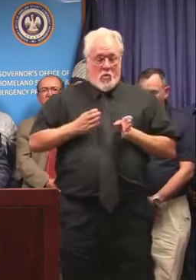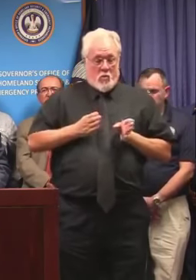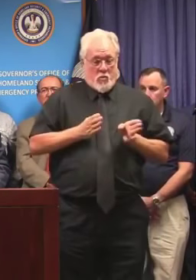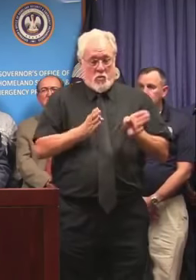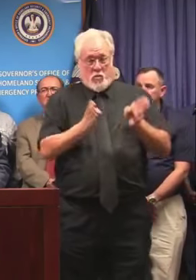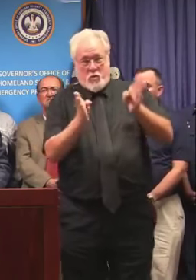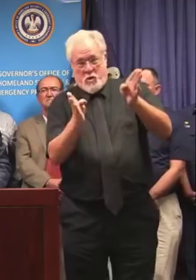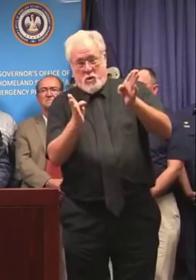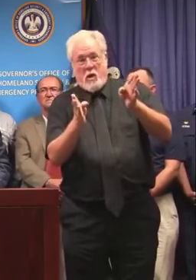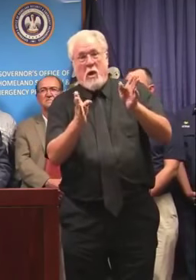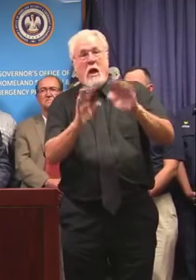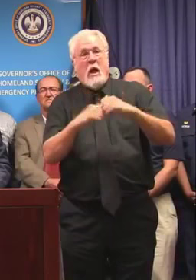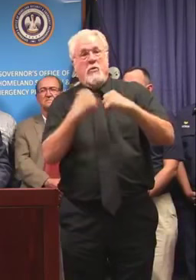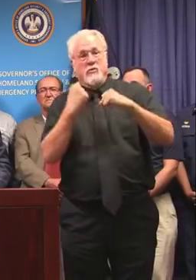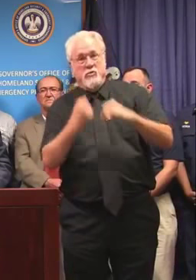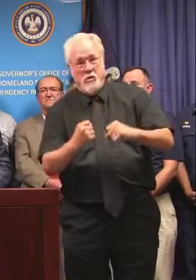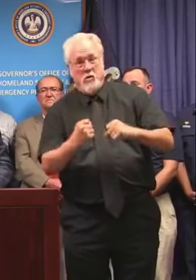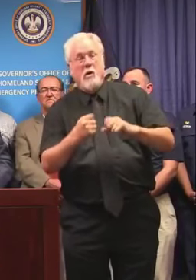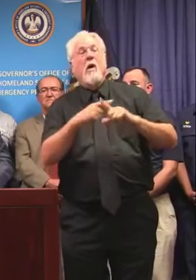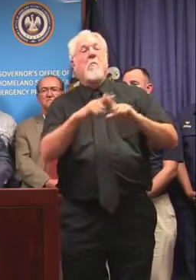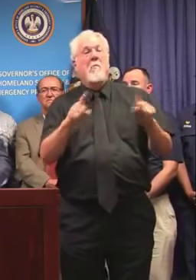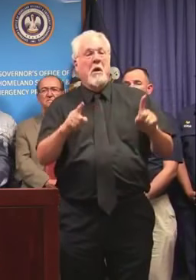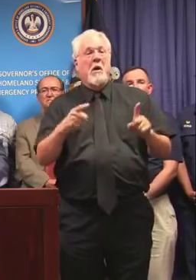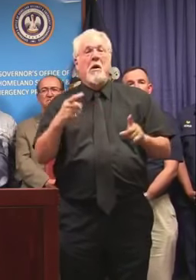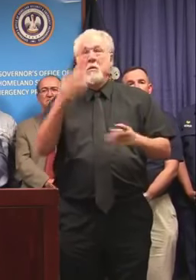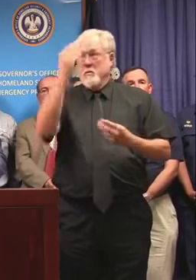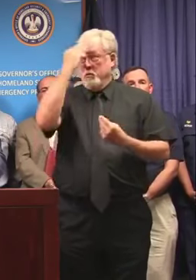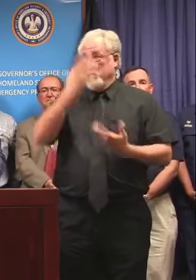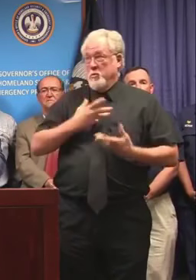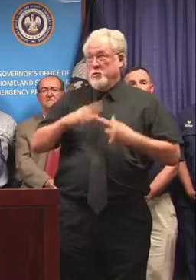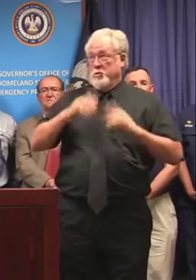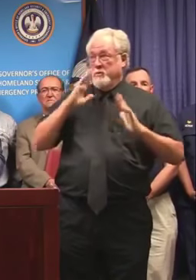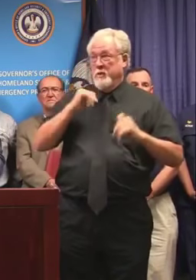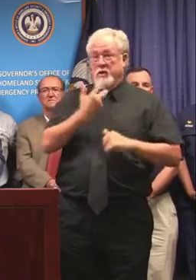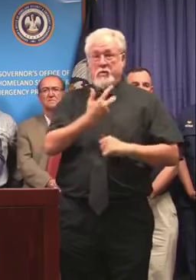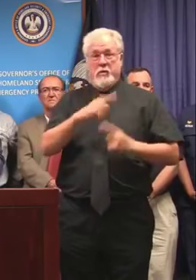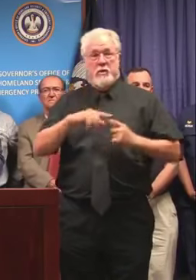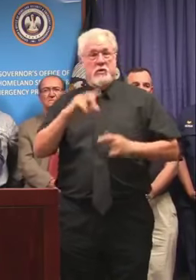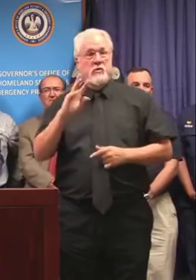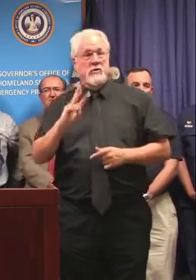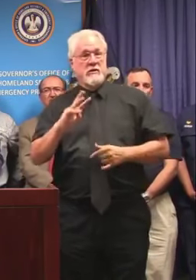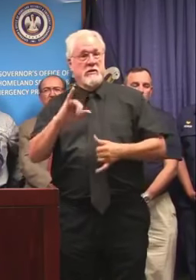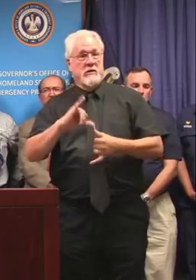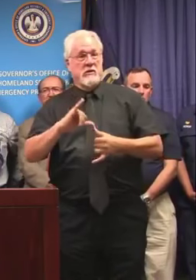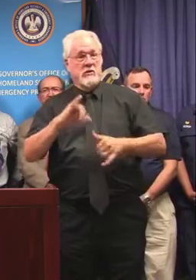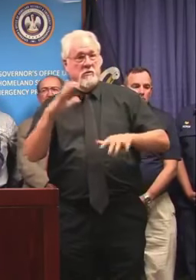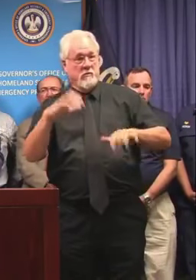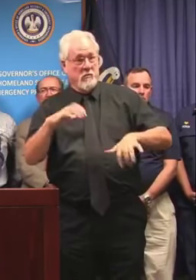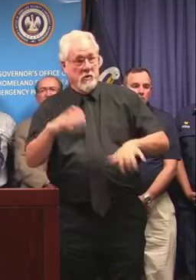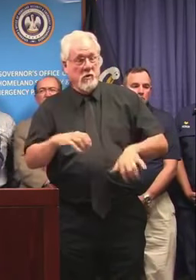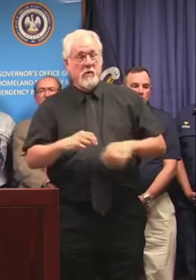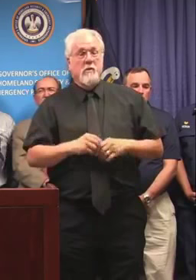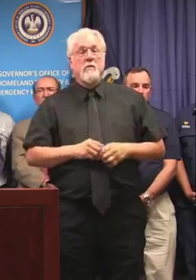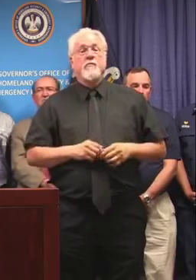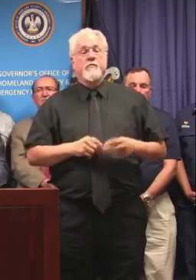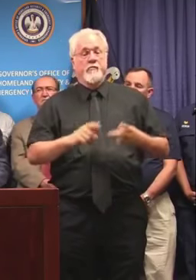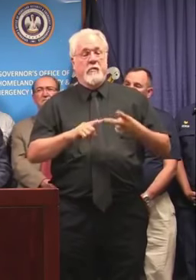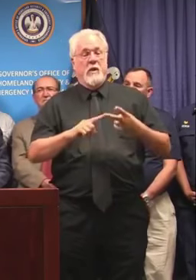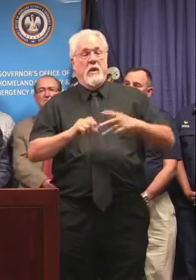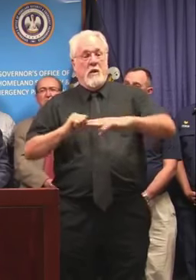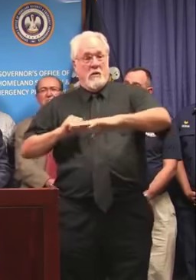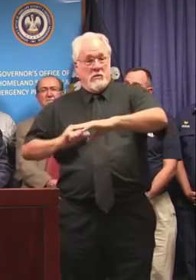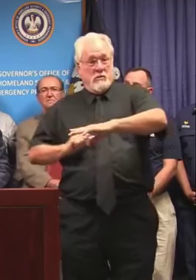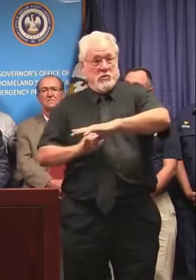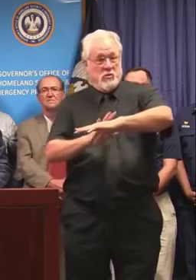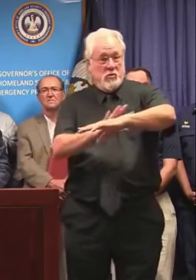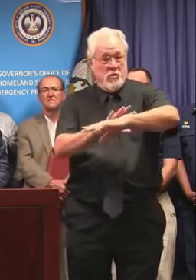the intensity, but we are being told to expect 3 to 6 inches of rain, a storm surge of